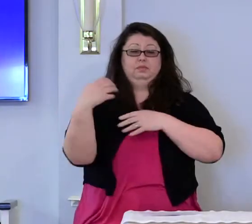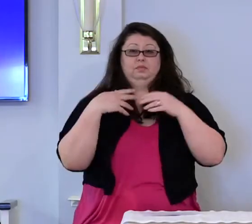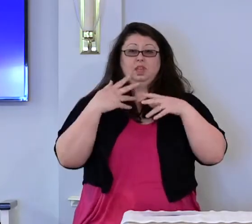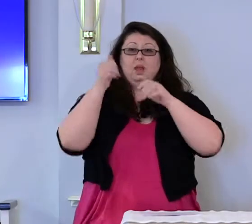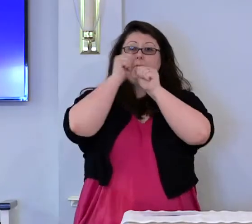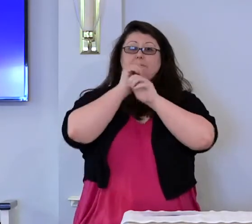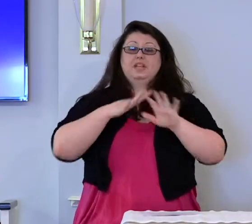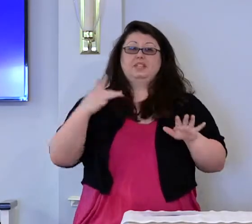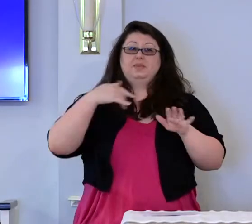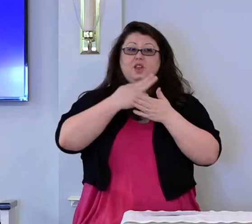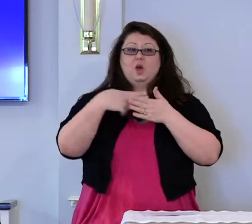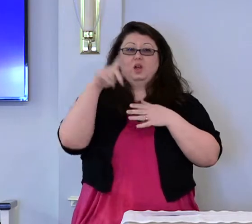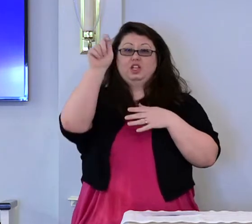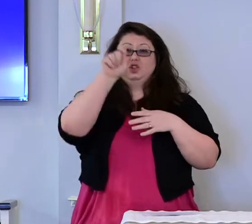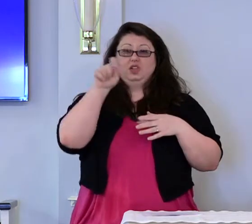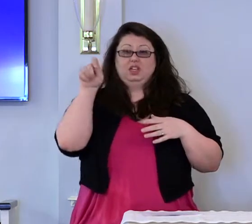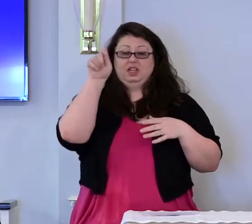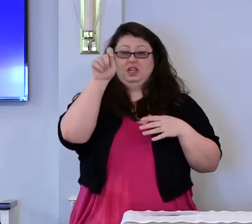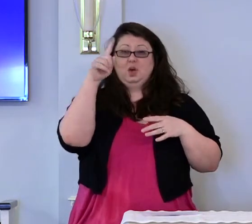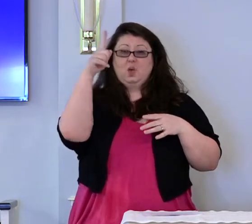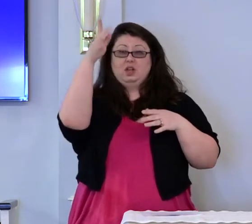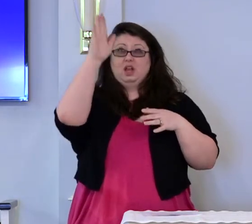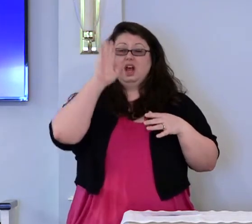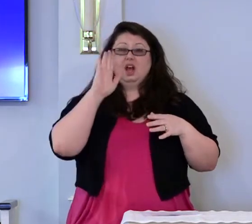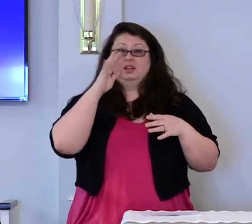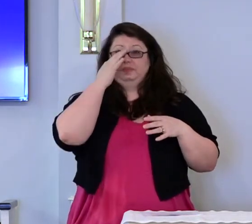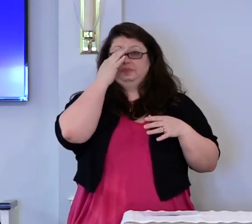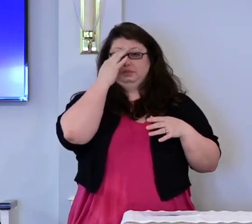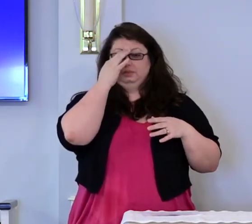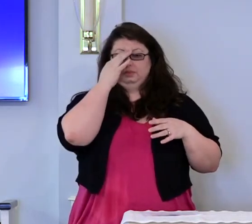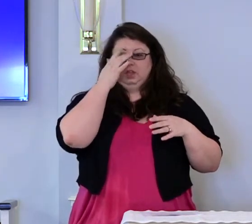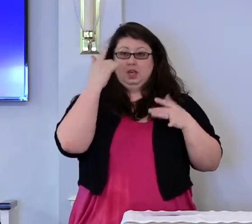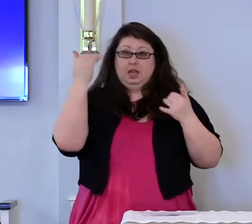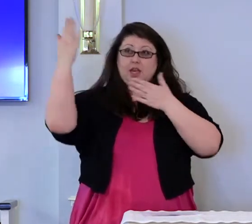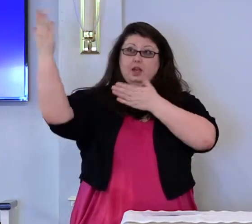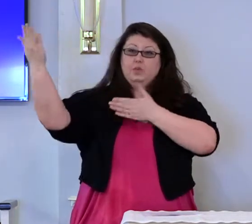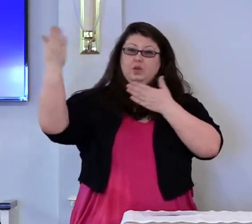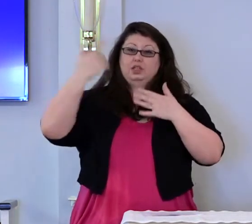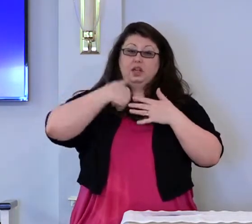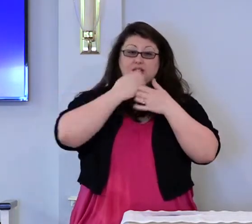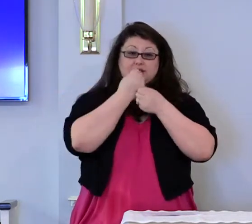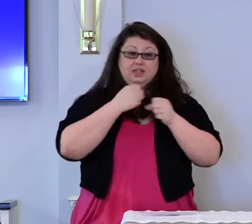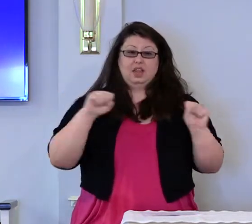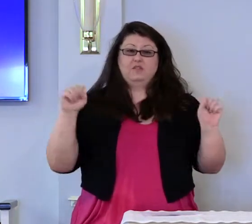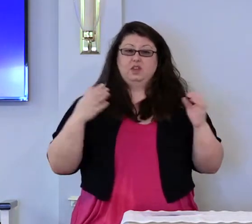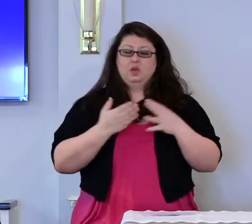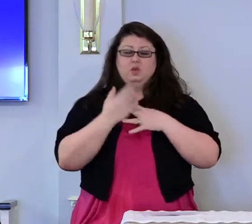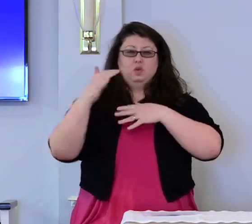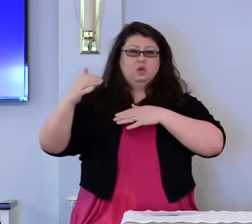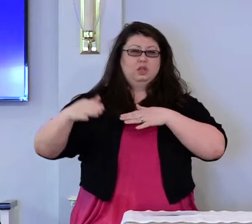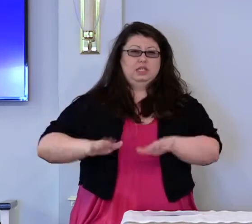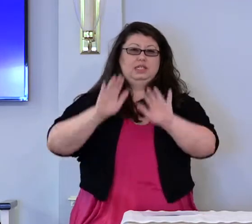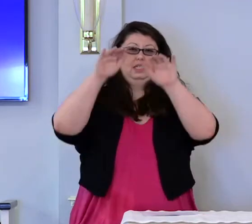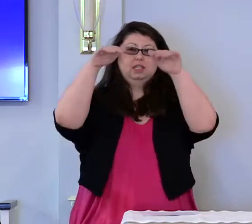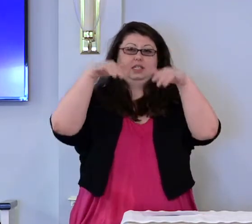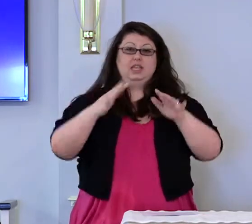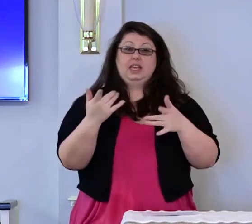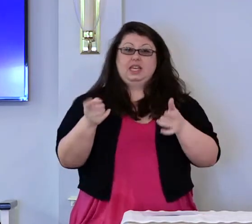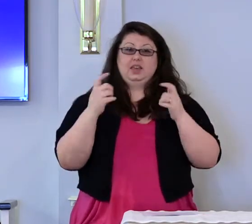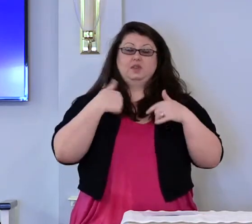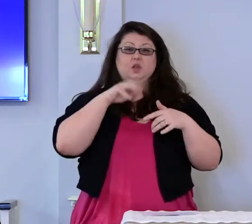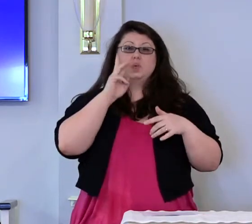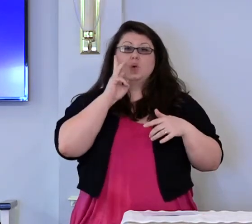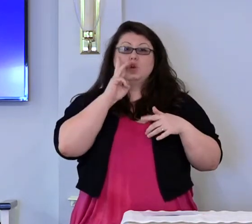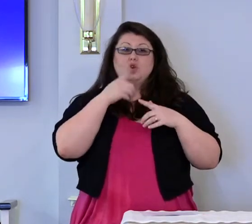Blessed be the Holy Trinity, one God, who brings us safely through the sea, who gives us